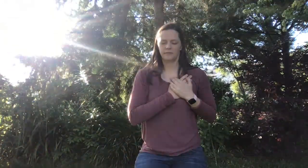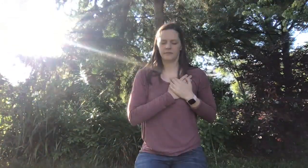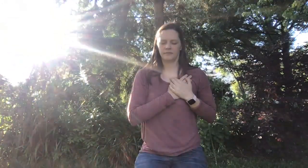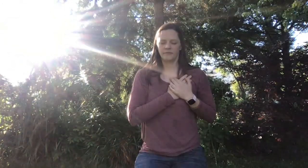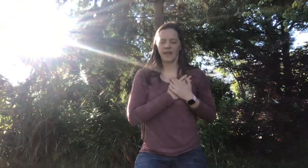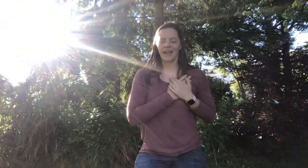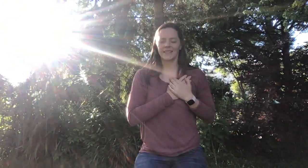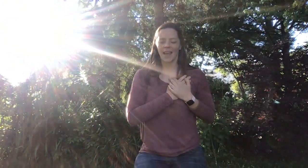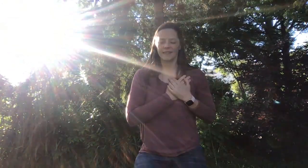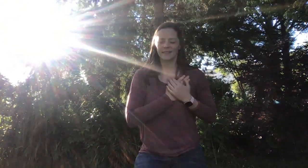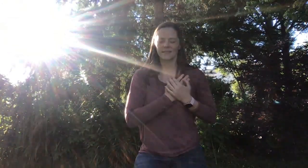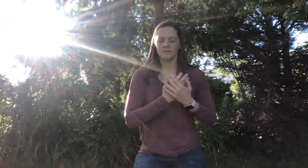Attend.